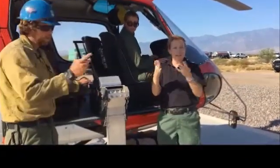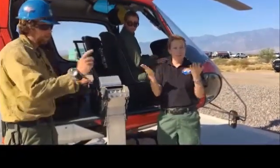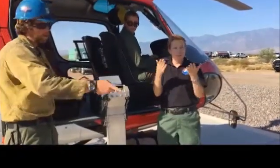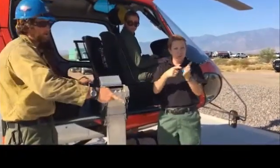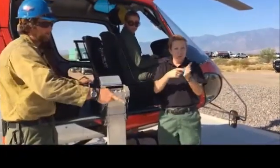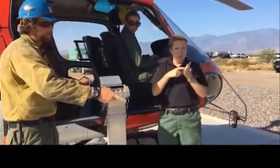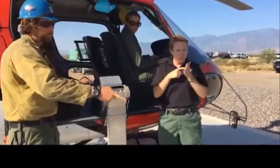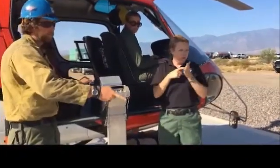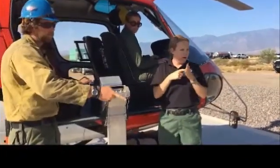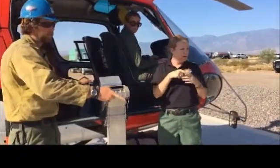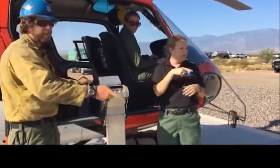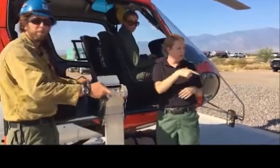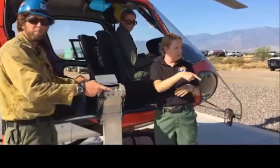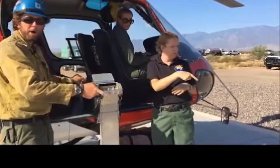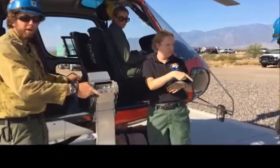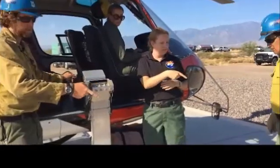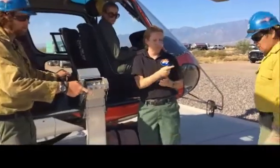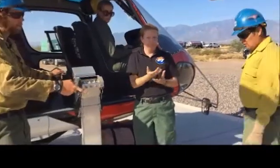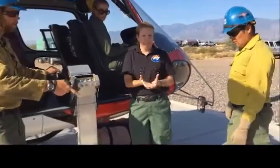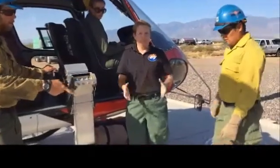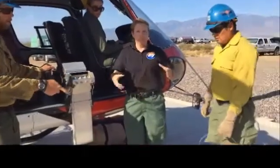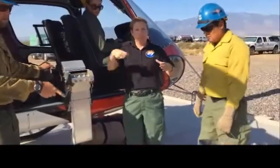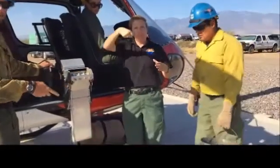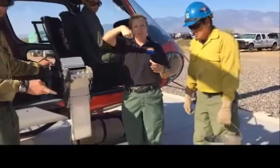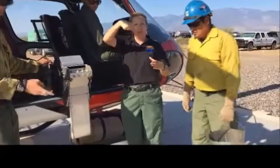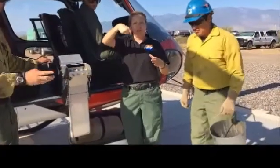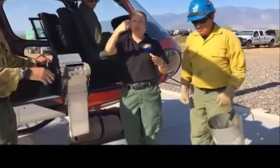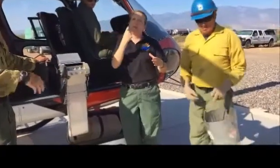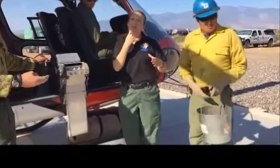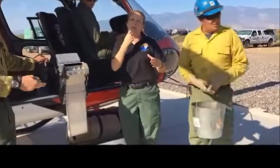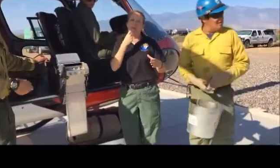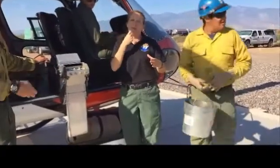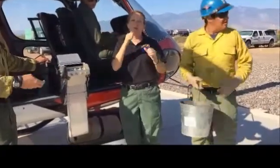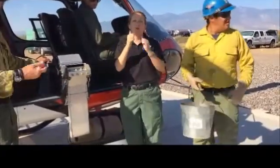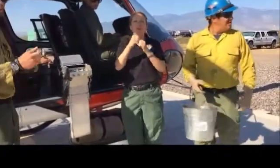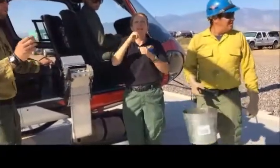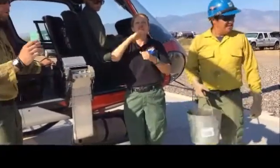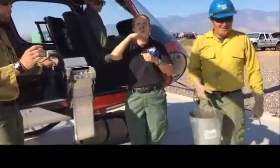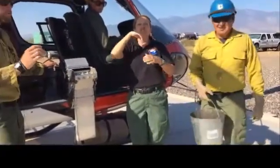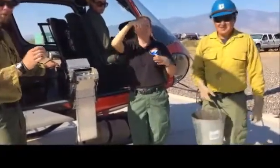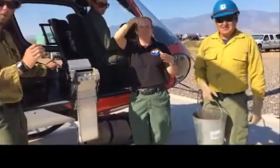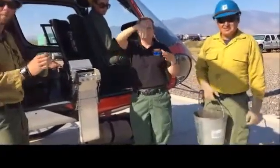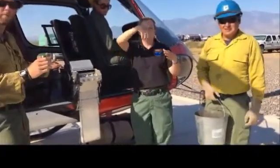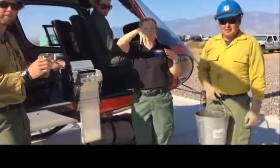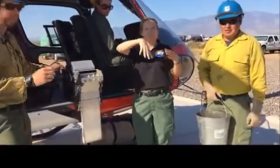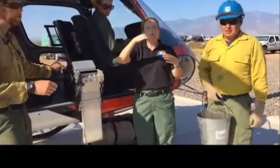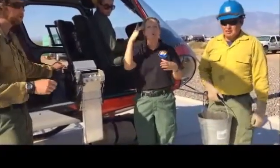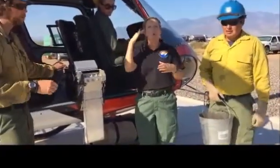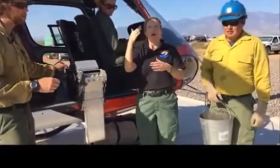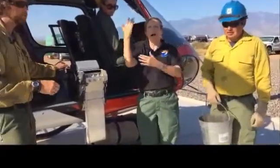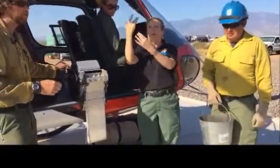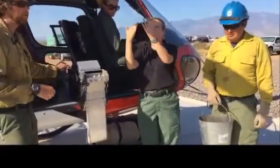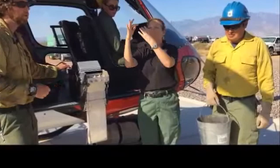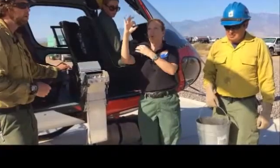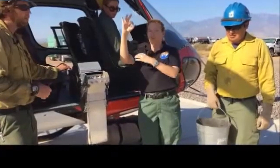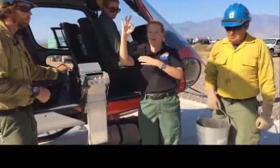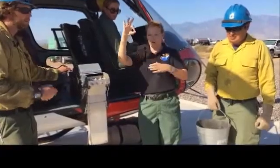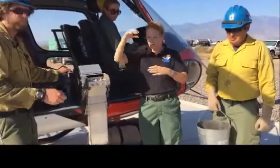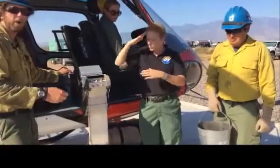first thing is we're going to need a bucket, a metal bucket that has some dirt in there, because that's what we're going to be dropping the spheres into. From there,